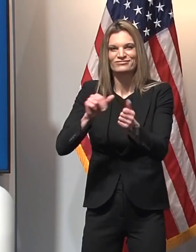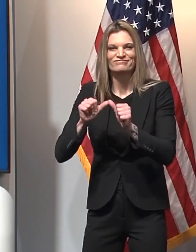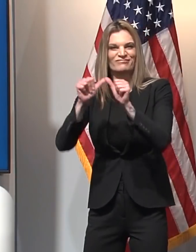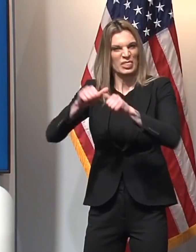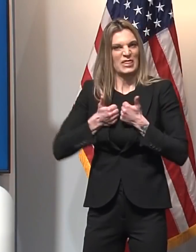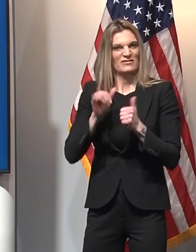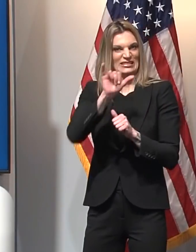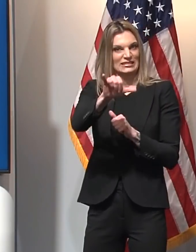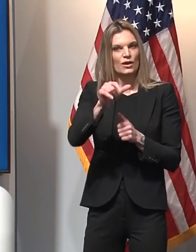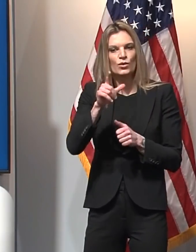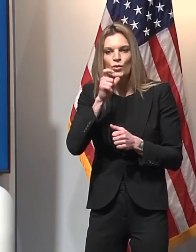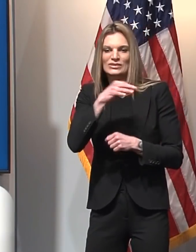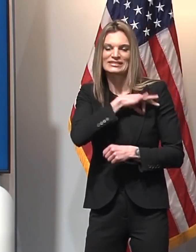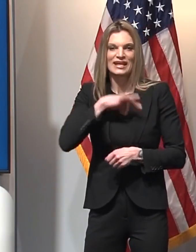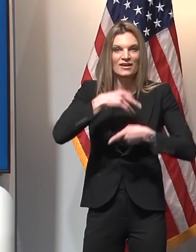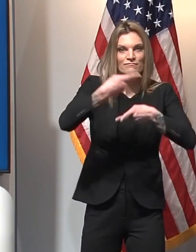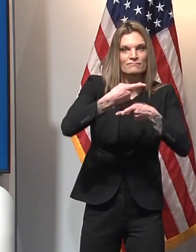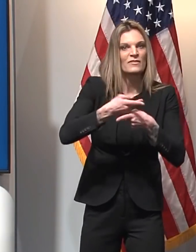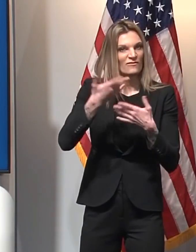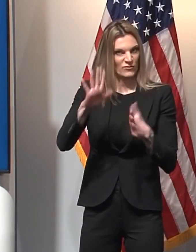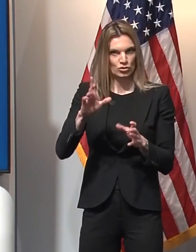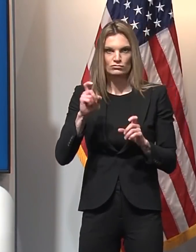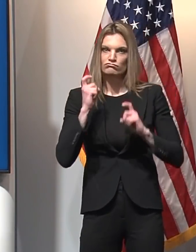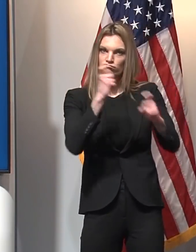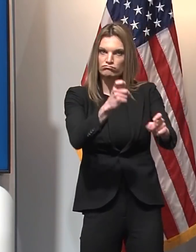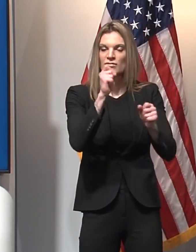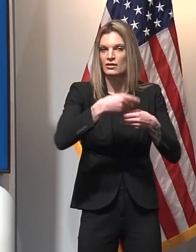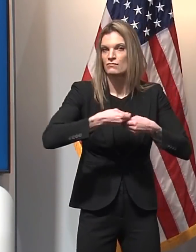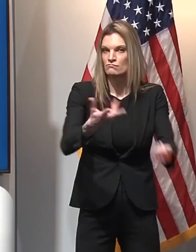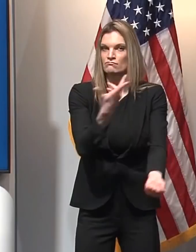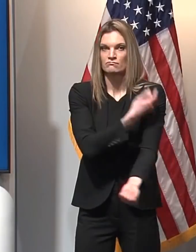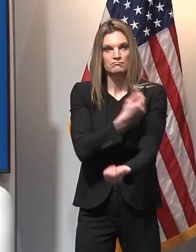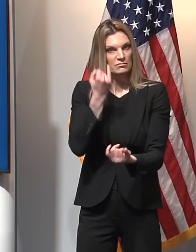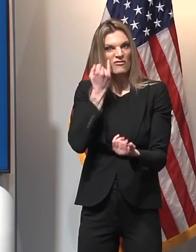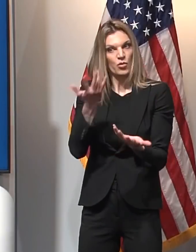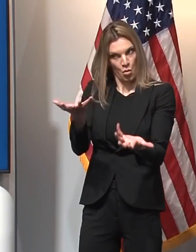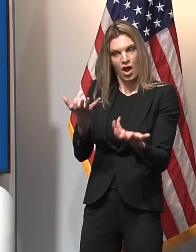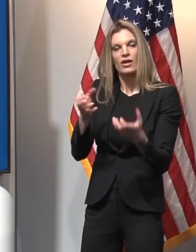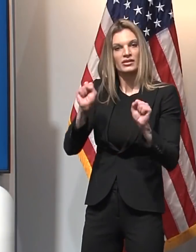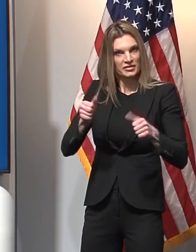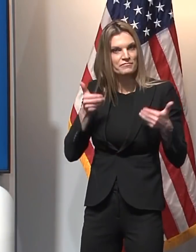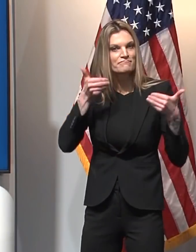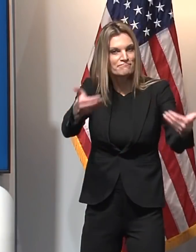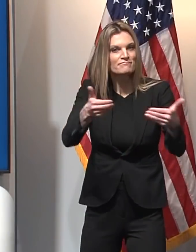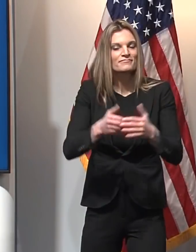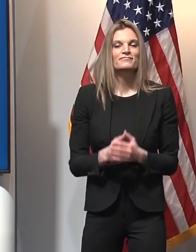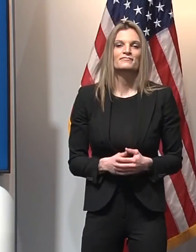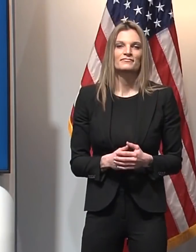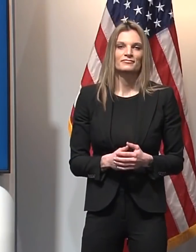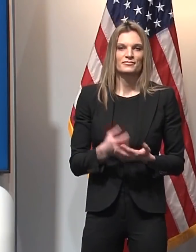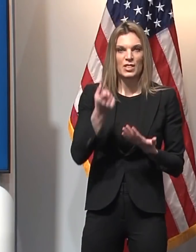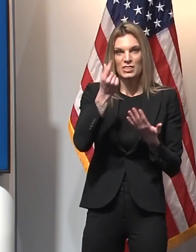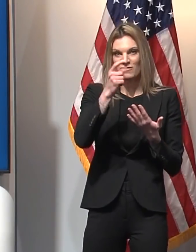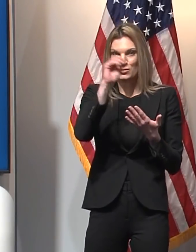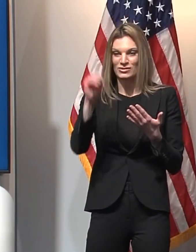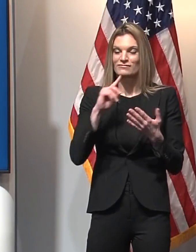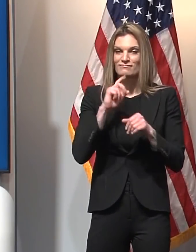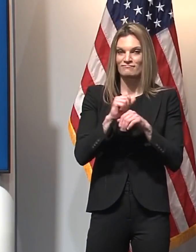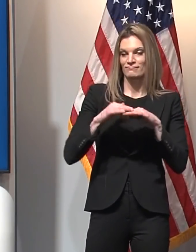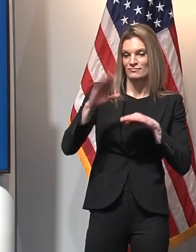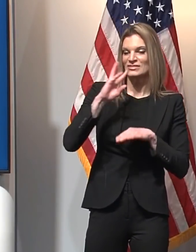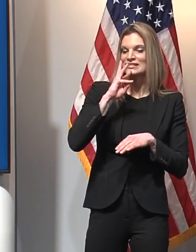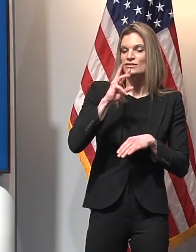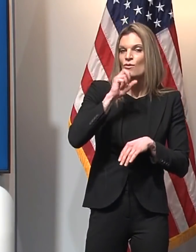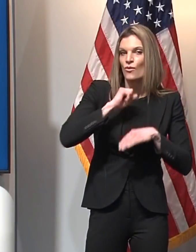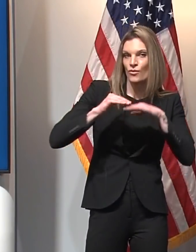and many have already completed their second doses as well. 11% of Michiganders age 16